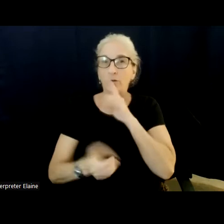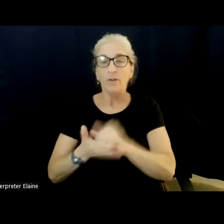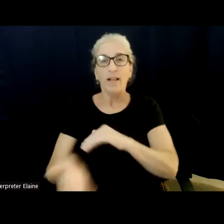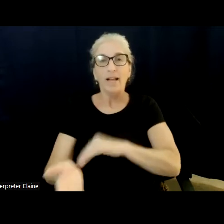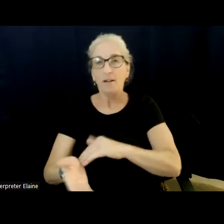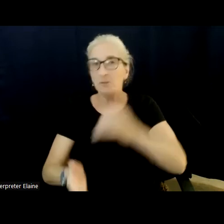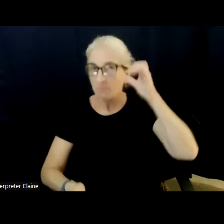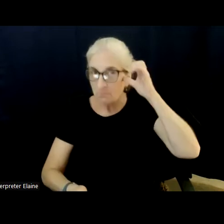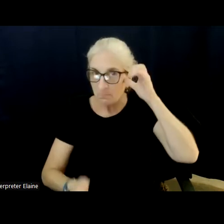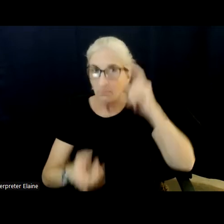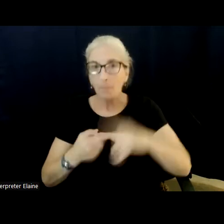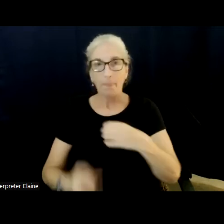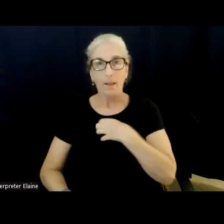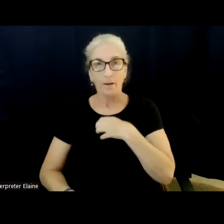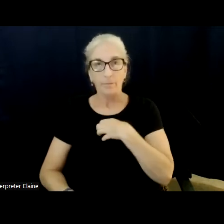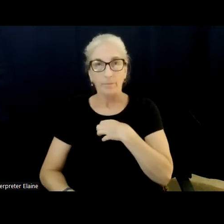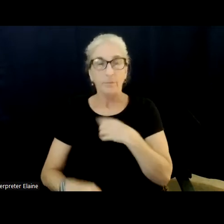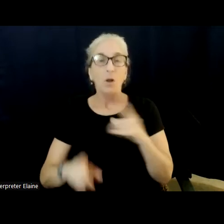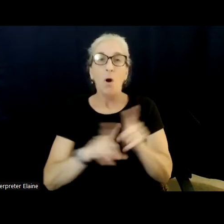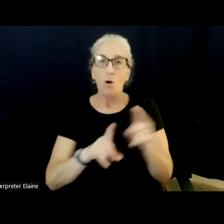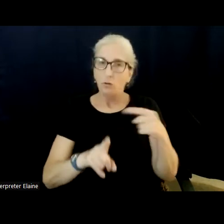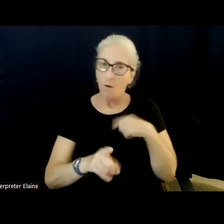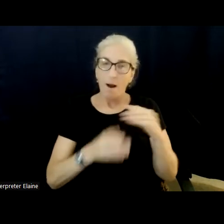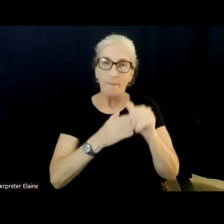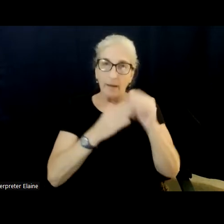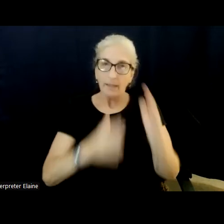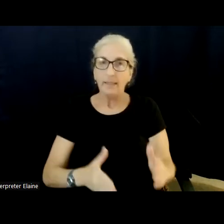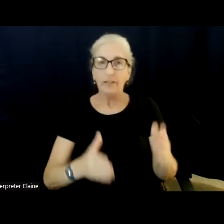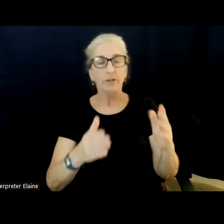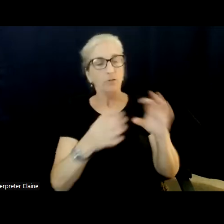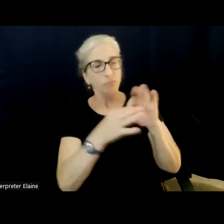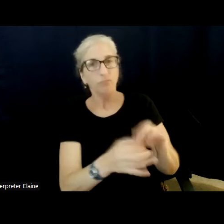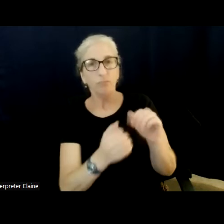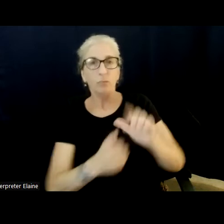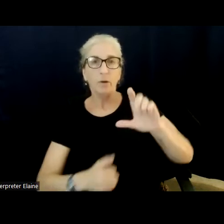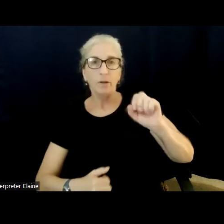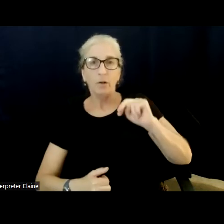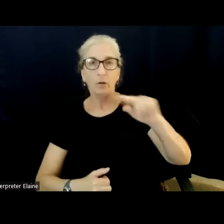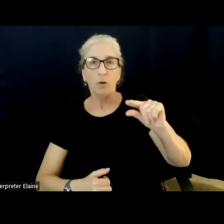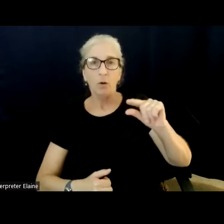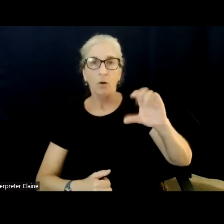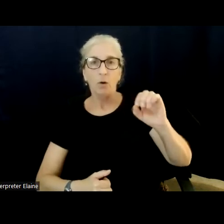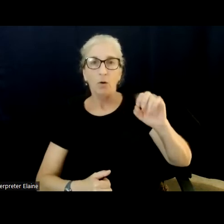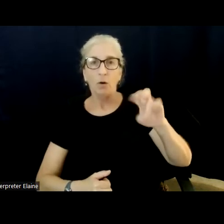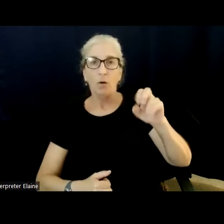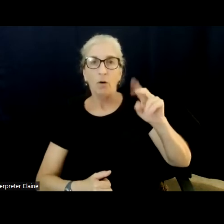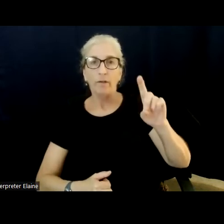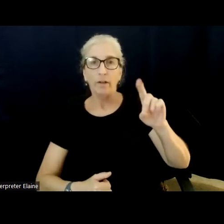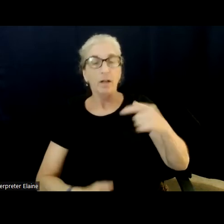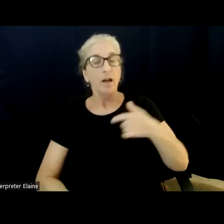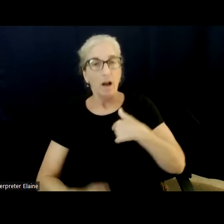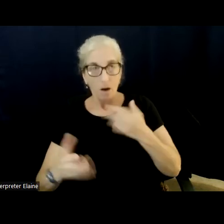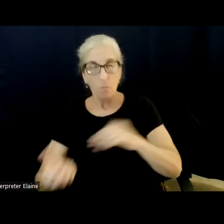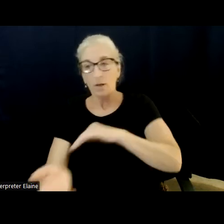the charge on long COVID, the goal to create a patient registry, educate physicians so they can diagnose long COVID,